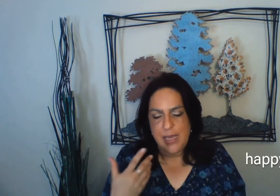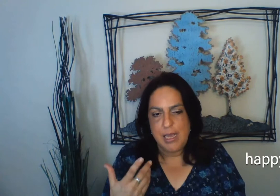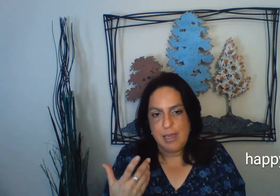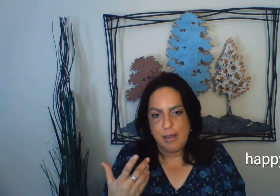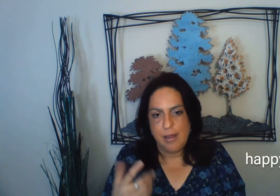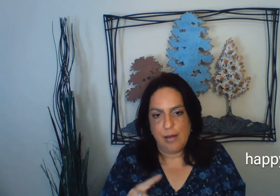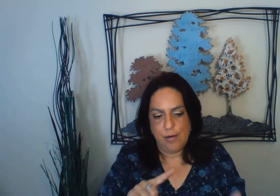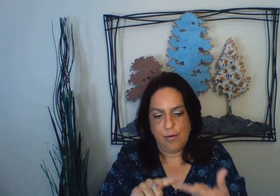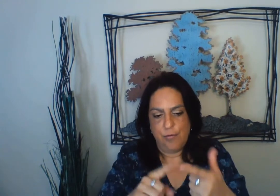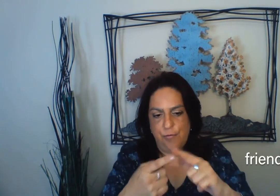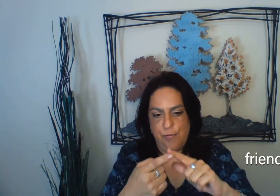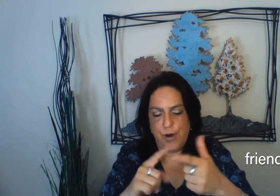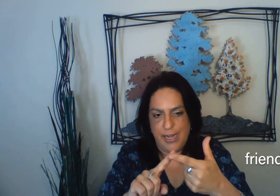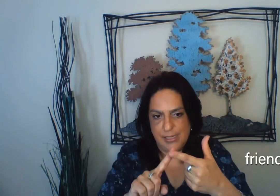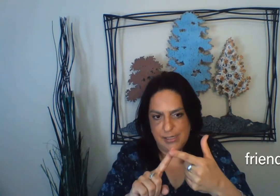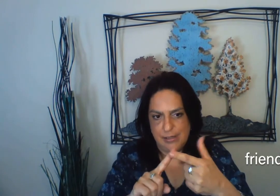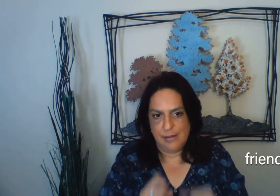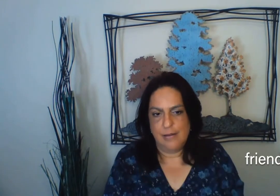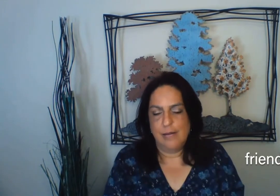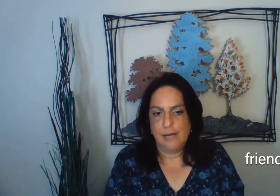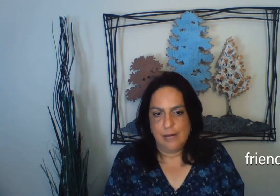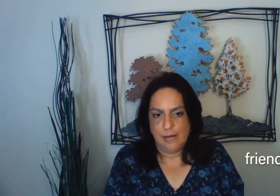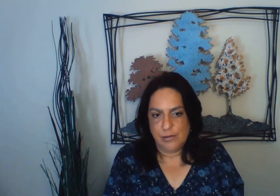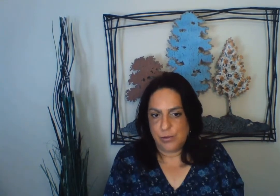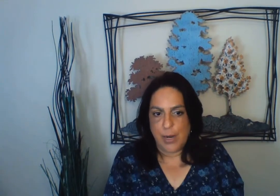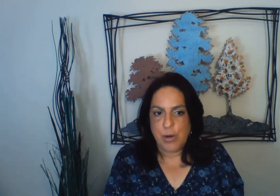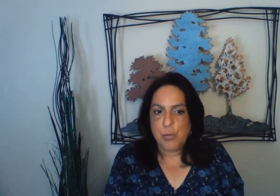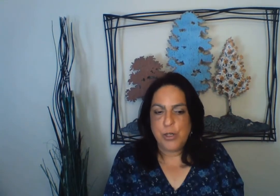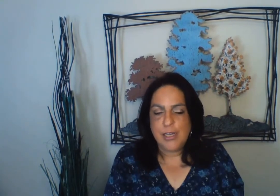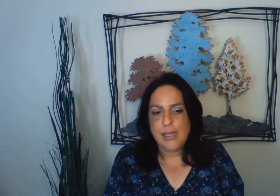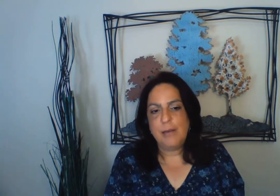friends. Let's try one more time.